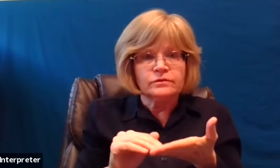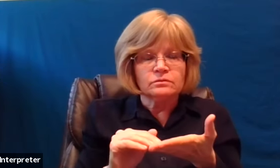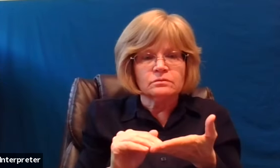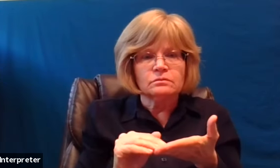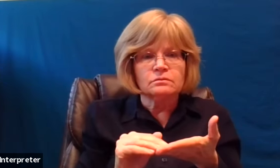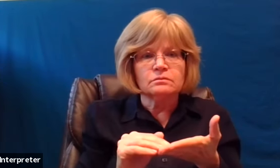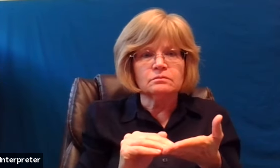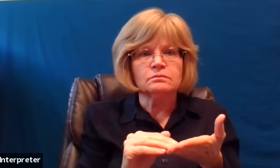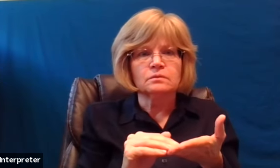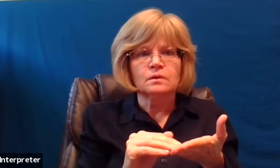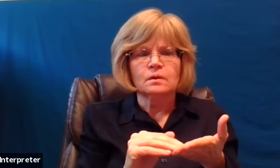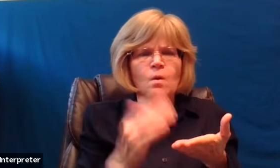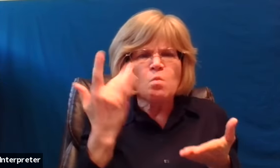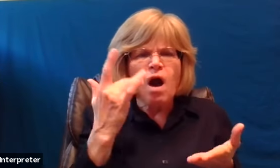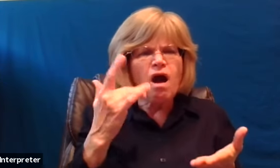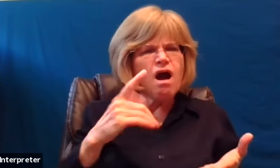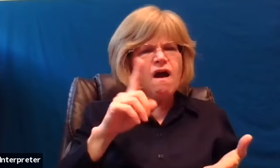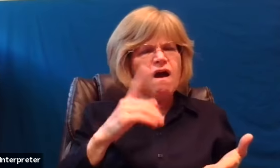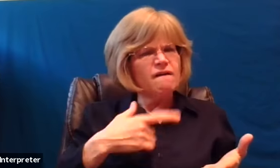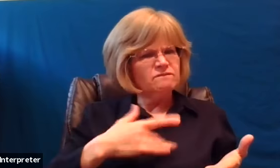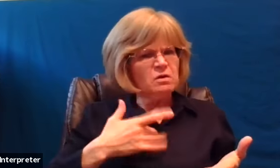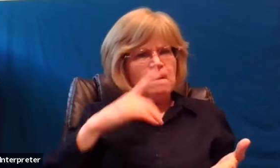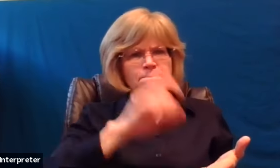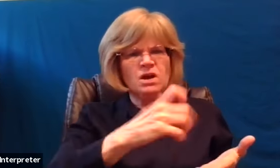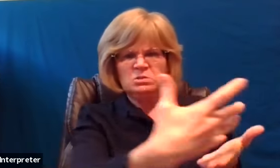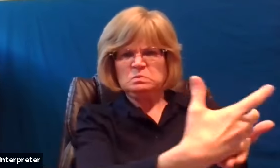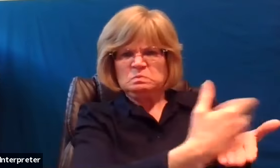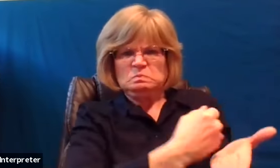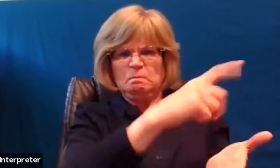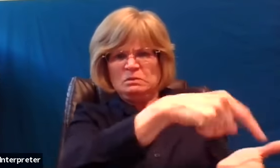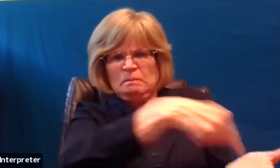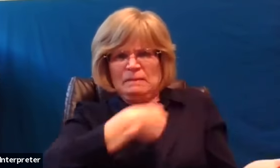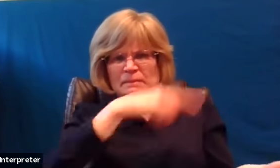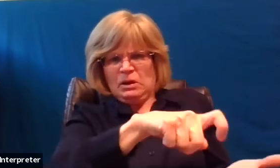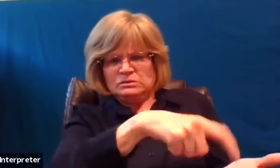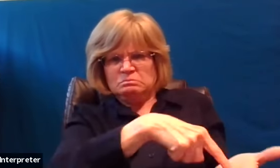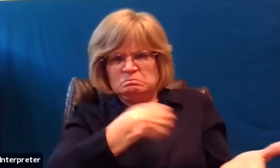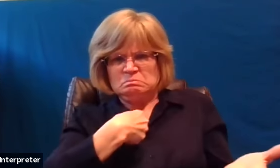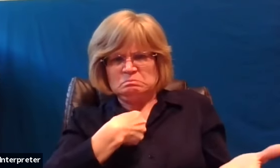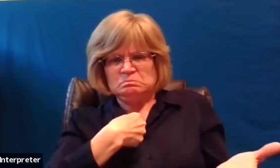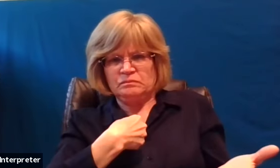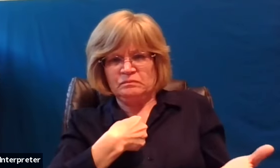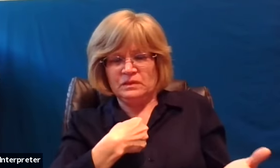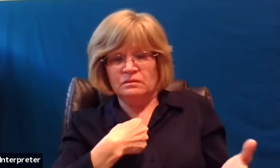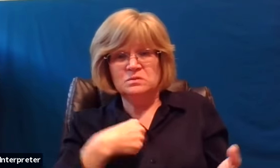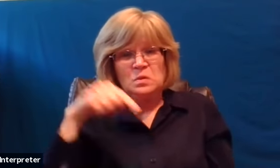collect on the debts owed him and why collect from this particular peer whose